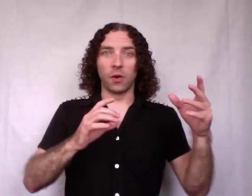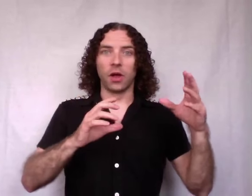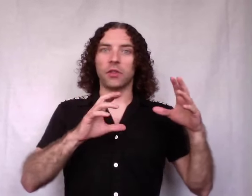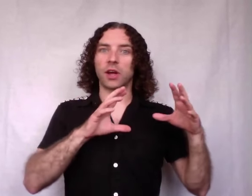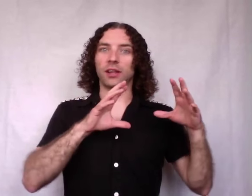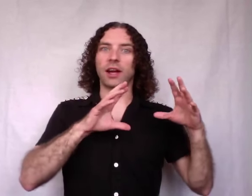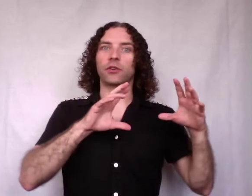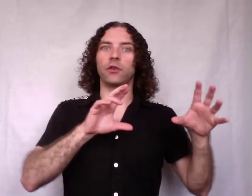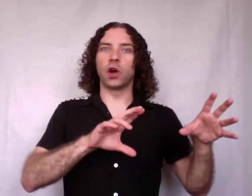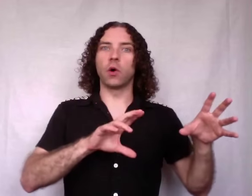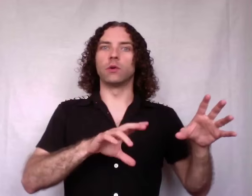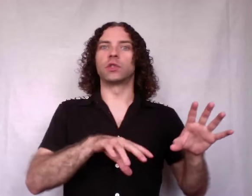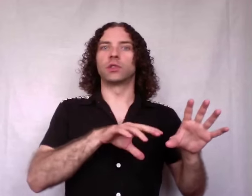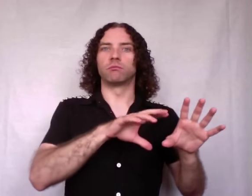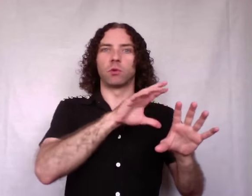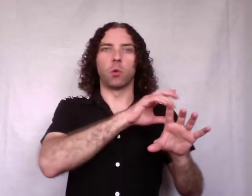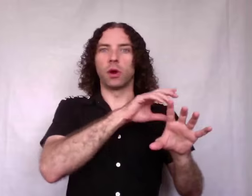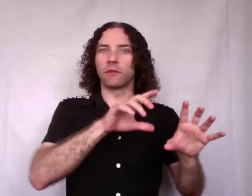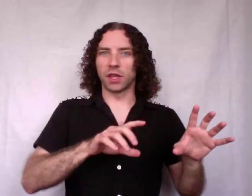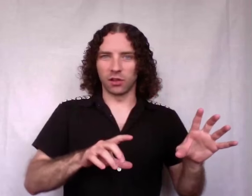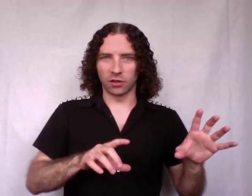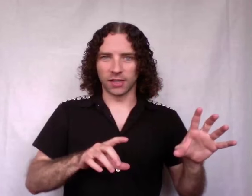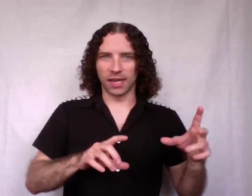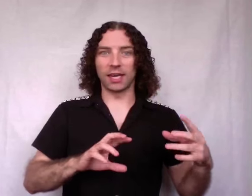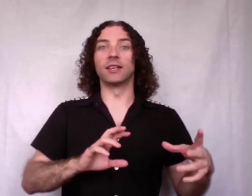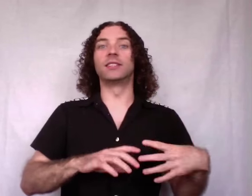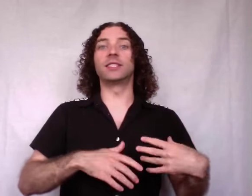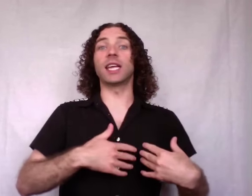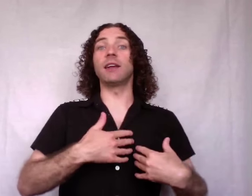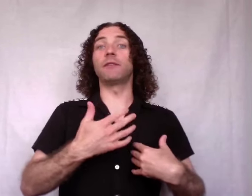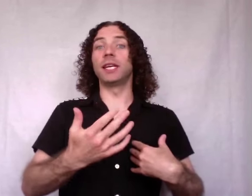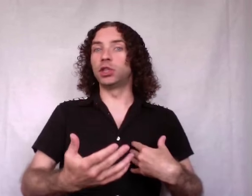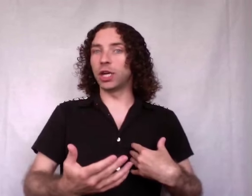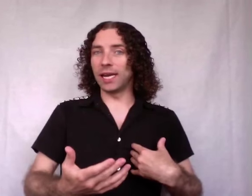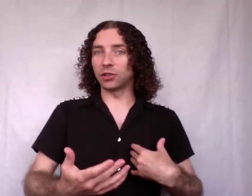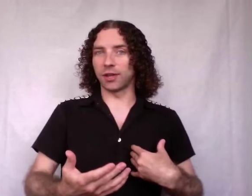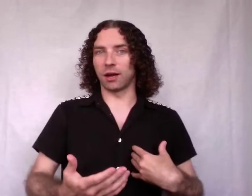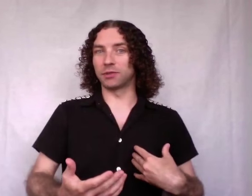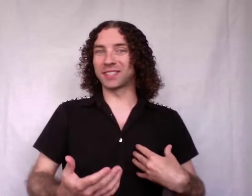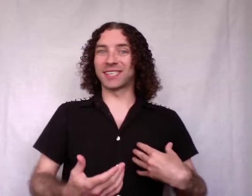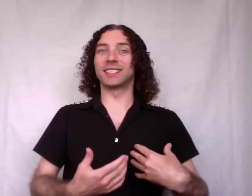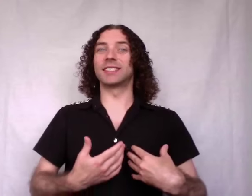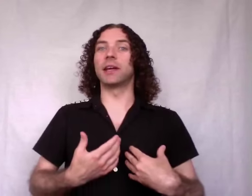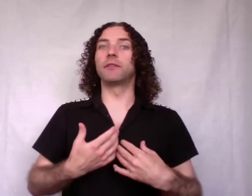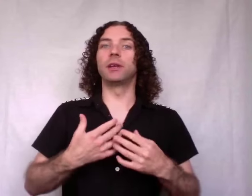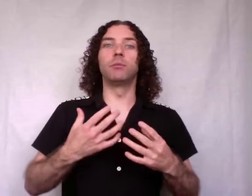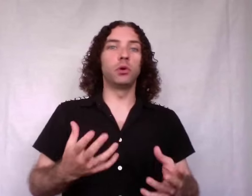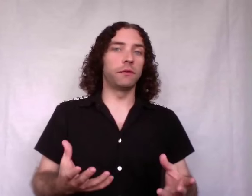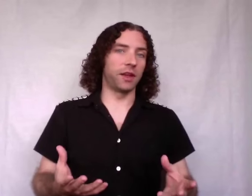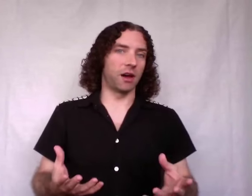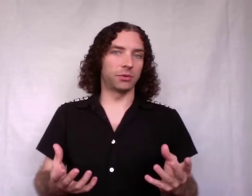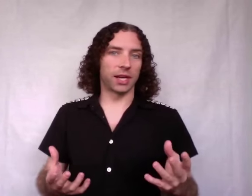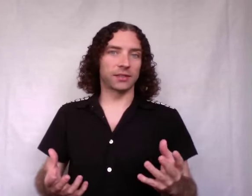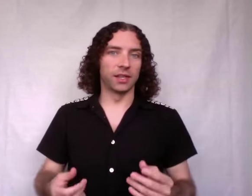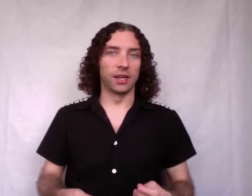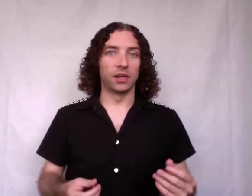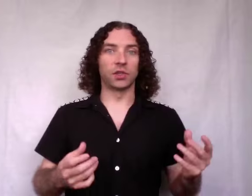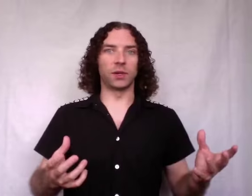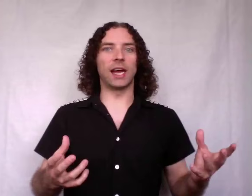the collector knows what everything looks like. It can safely change the objects. It can safely move the objects. So now